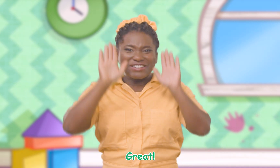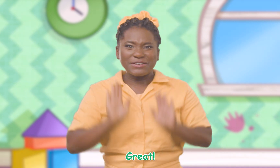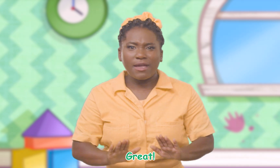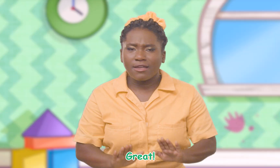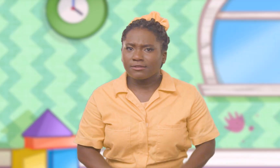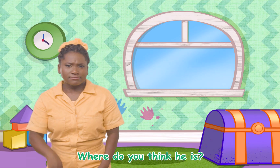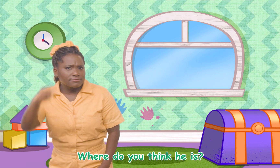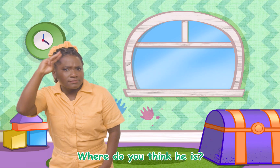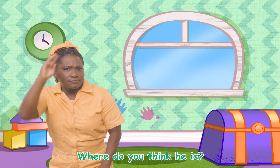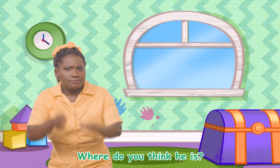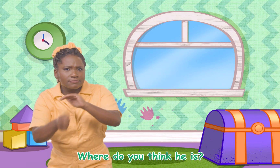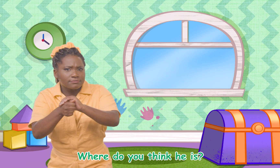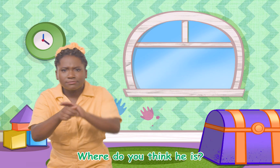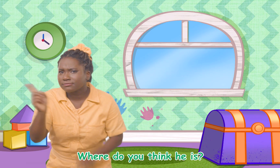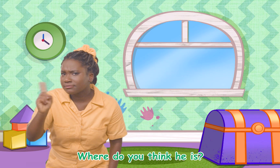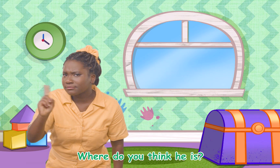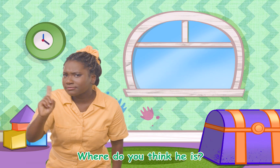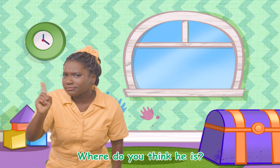Great! Where do you think he is?